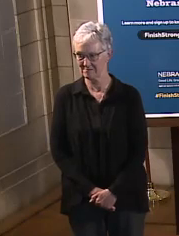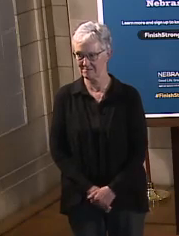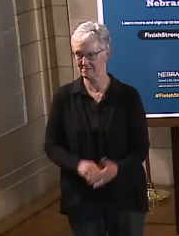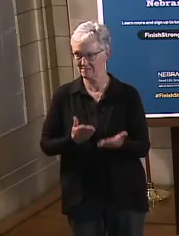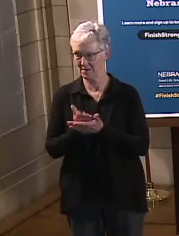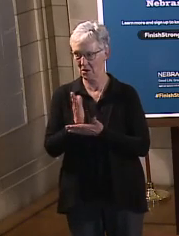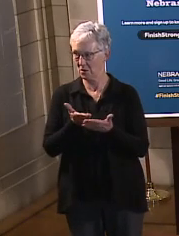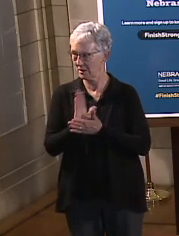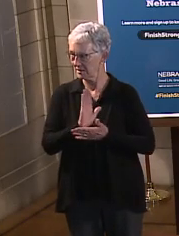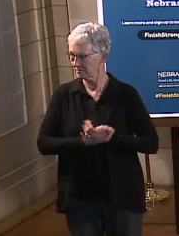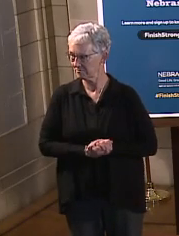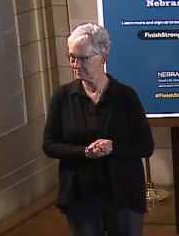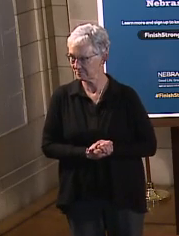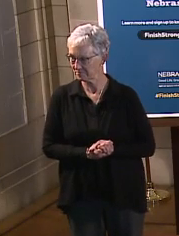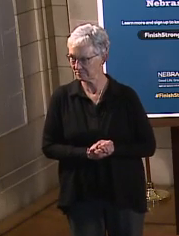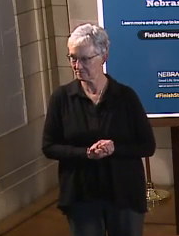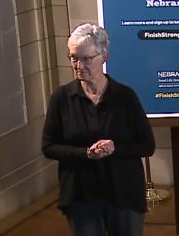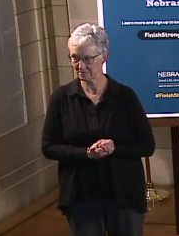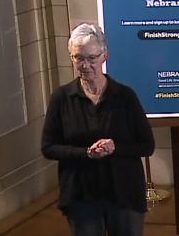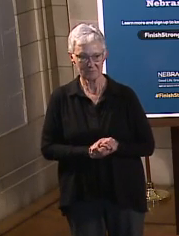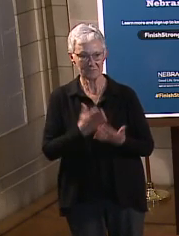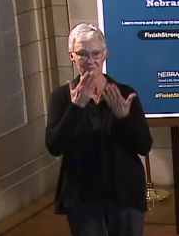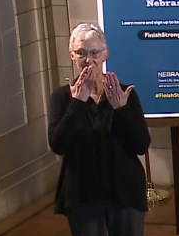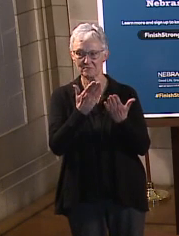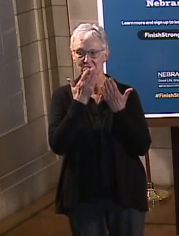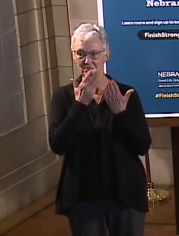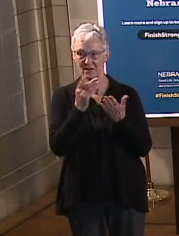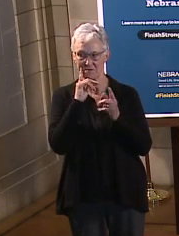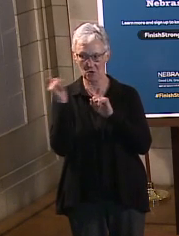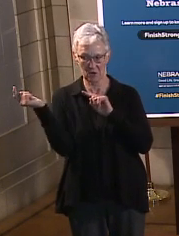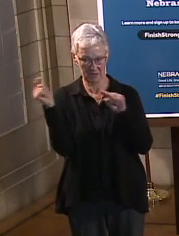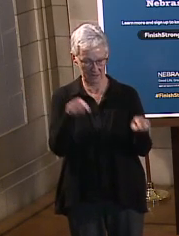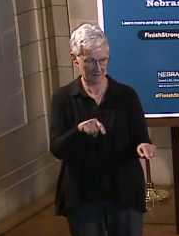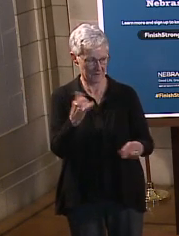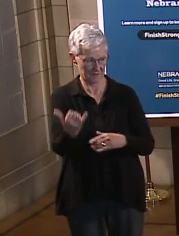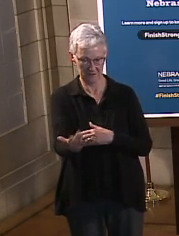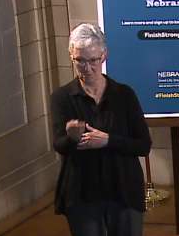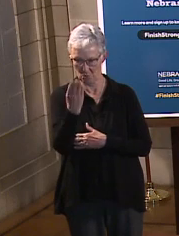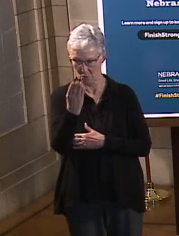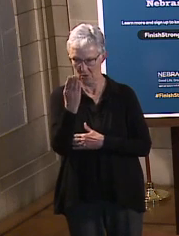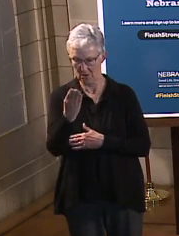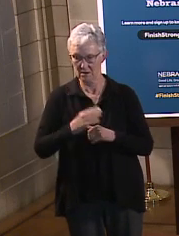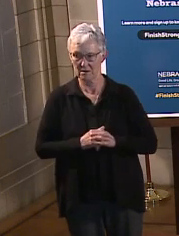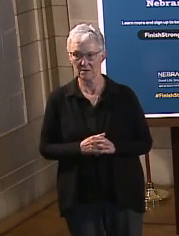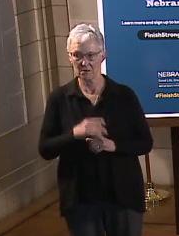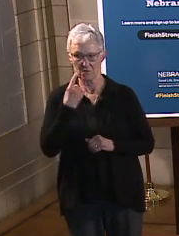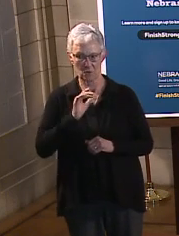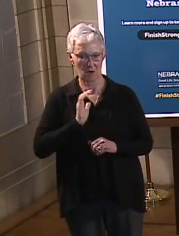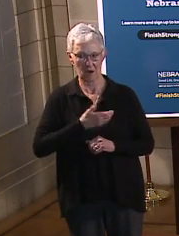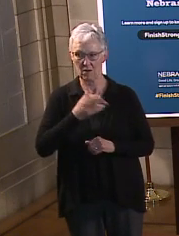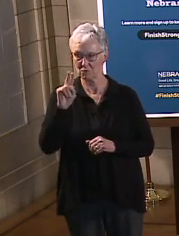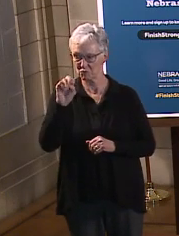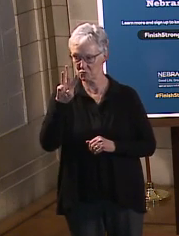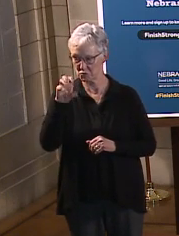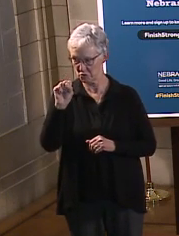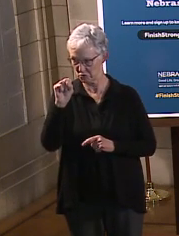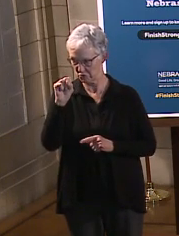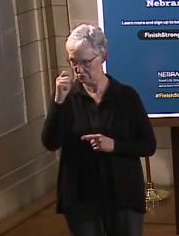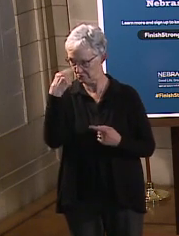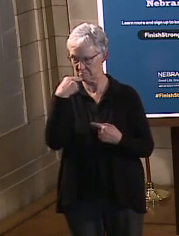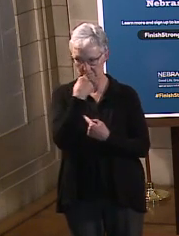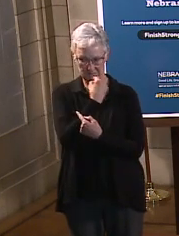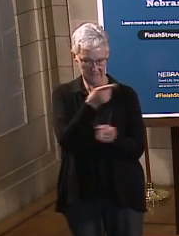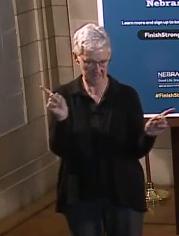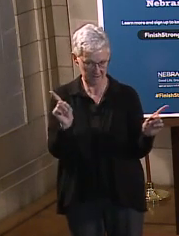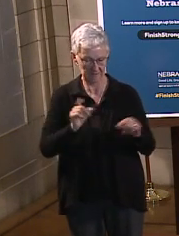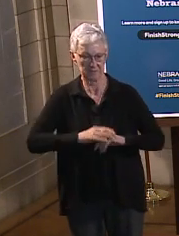All right. Well, thank you all for joining us here today for our press briefing with regard